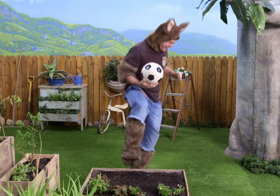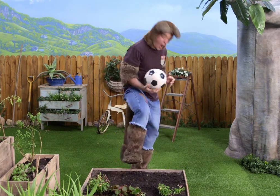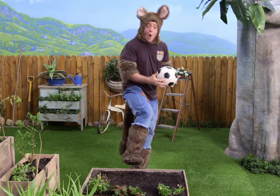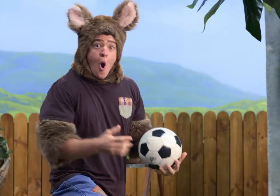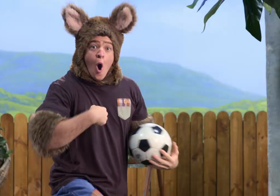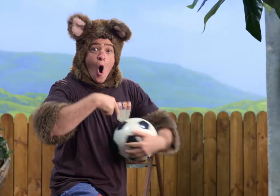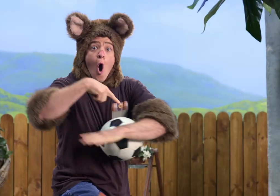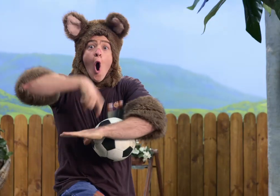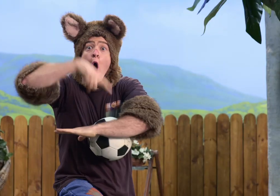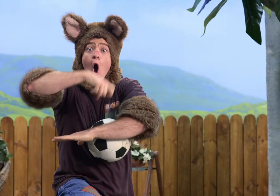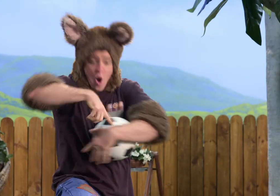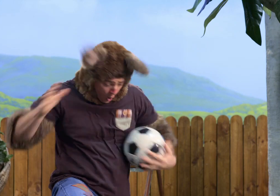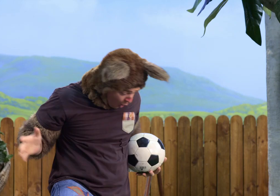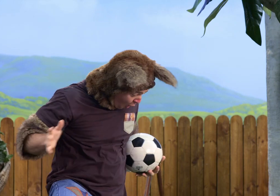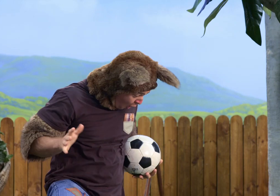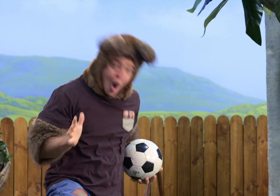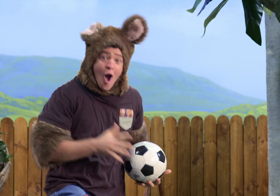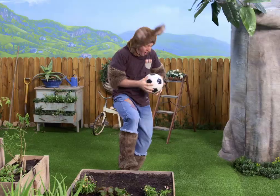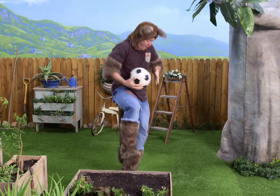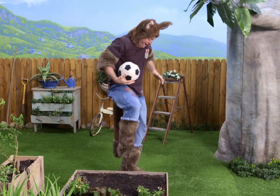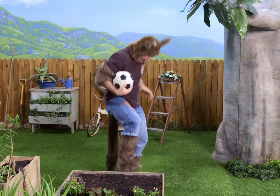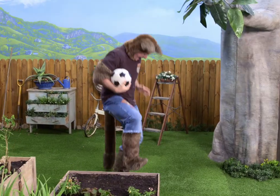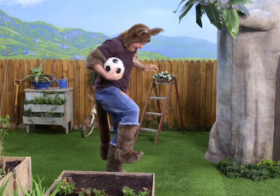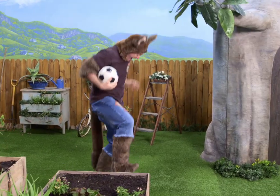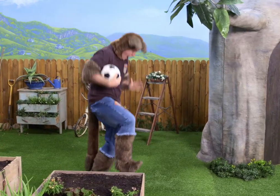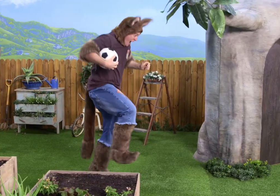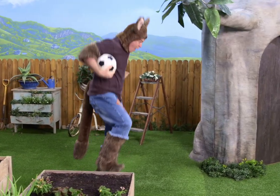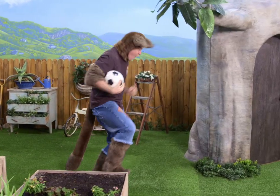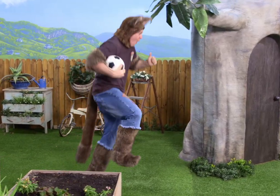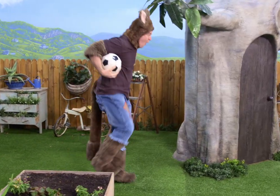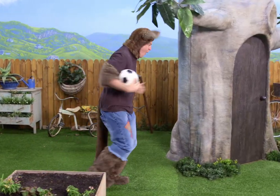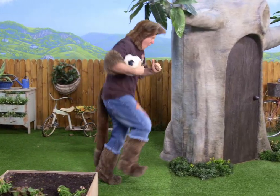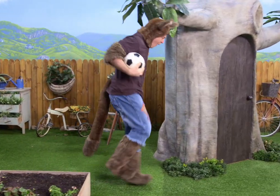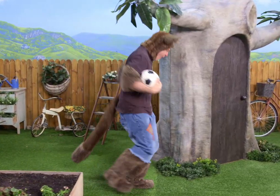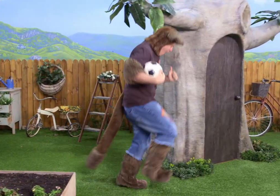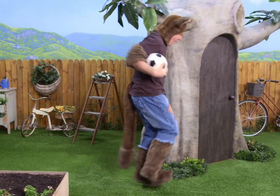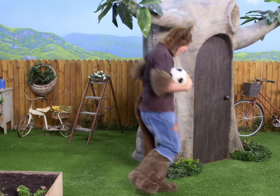Oh, look, I'm hopping, hop, hop, hop, hop.